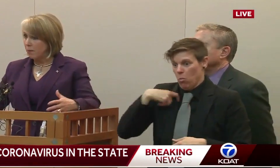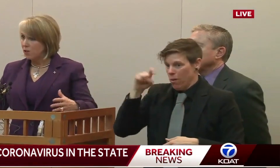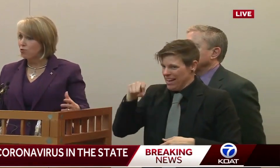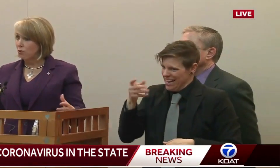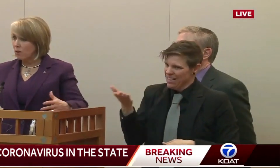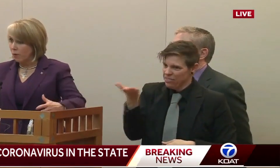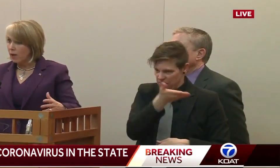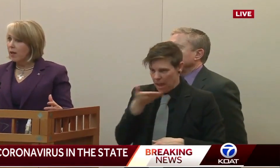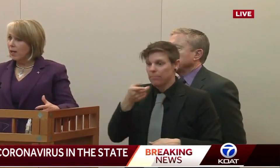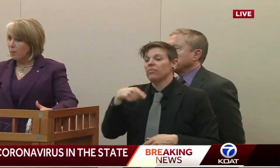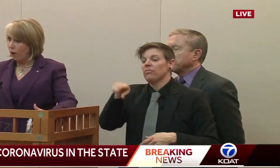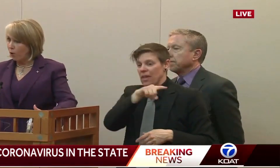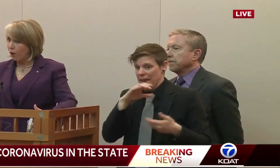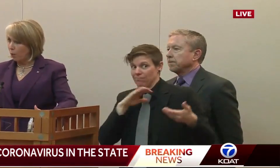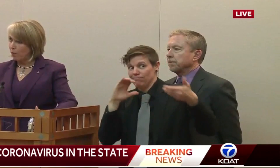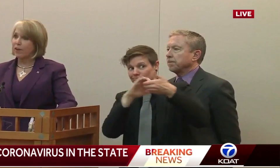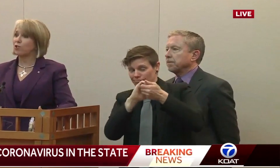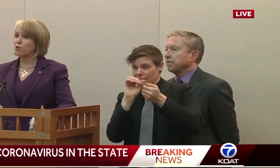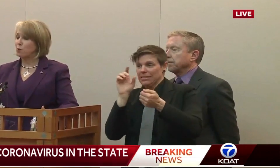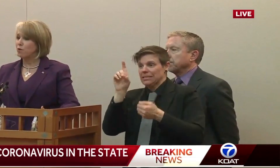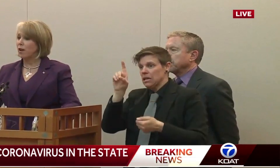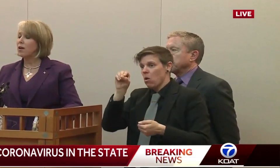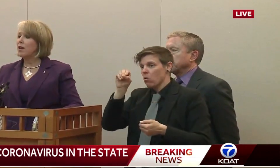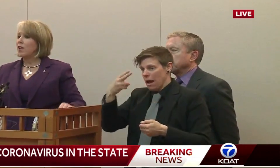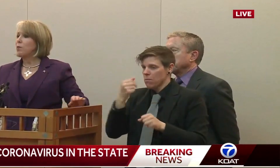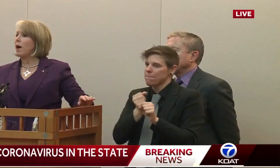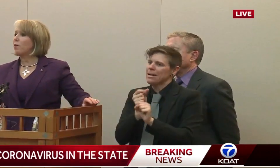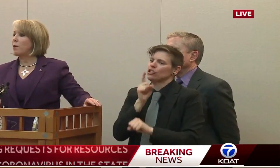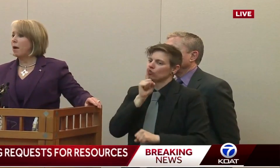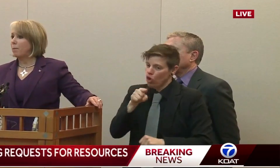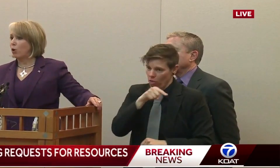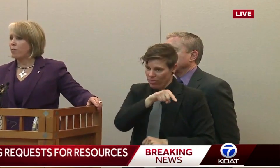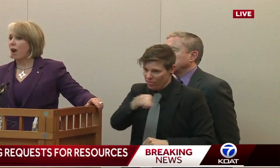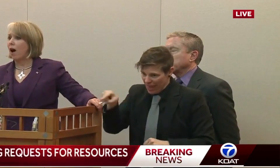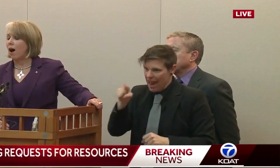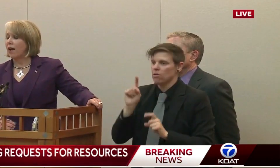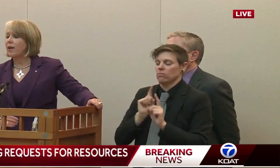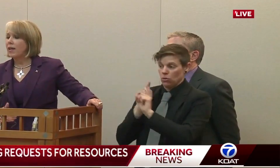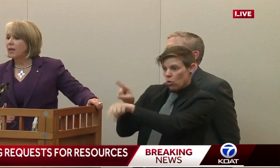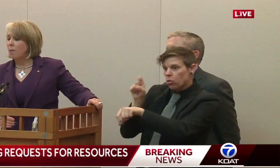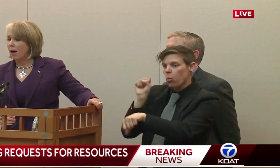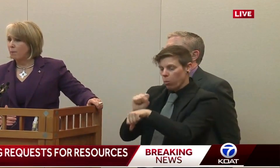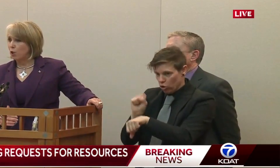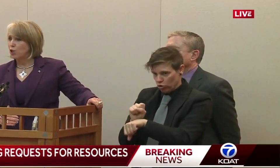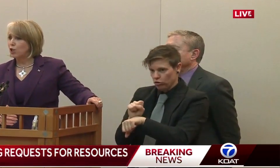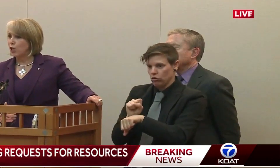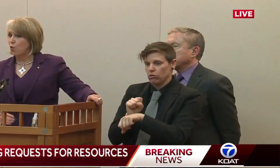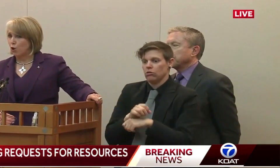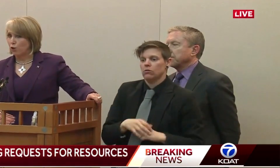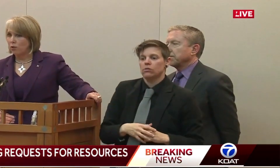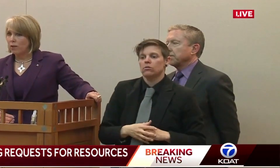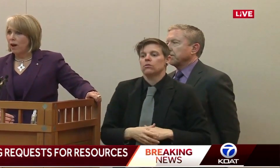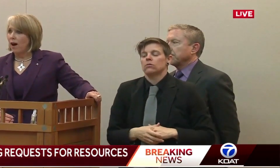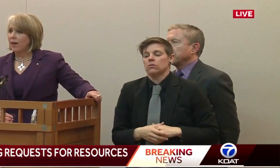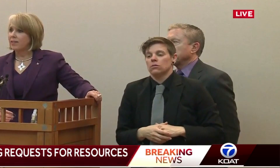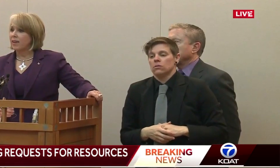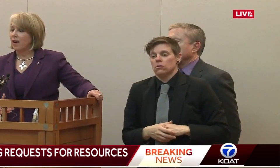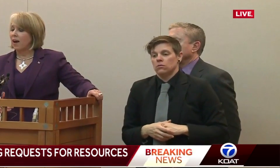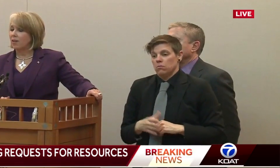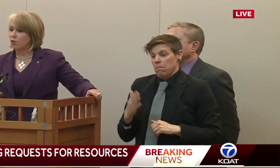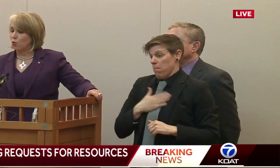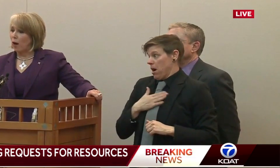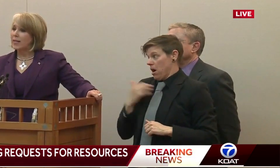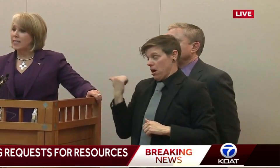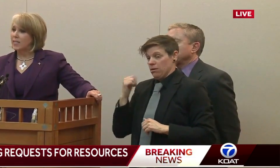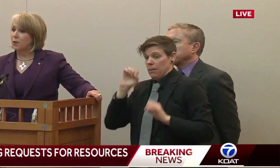powers to make sure that we keep our healthcare professionals moving. You might remember that I, in my emergency order, I